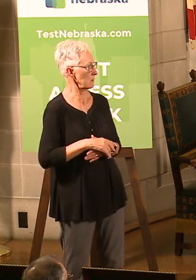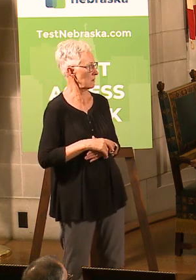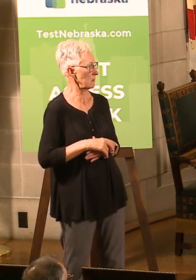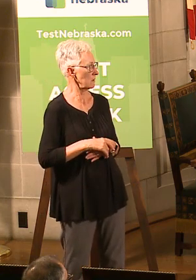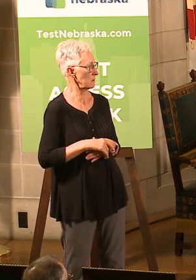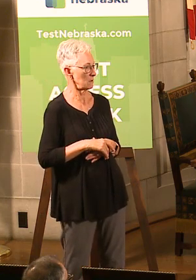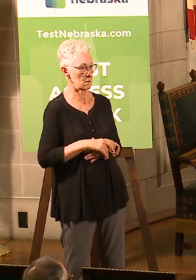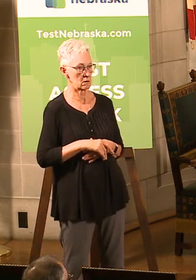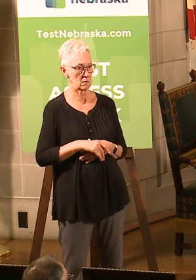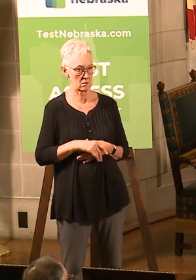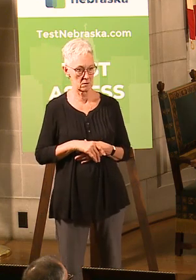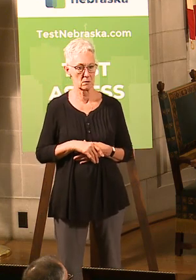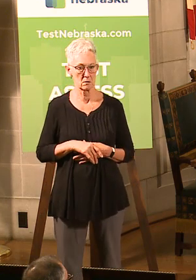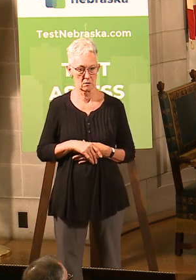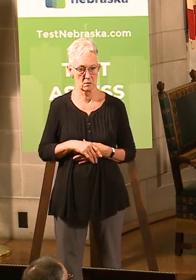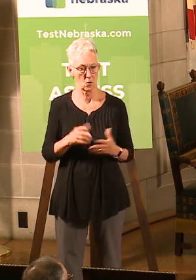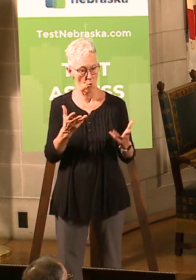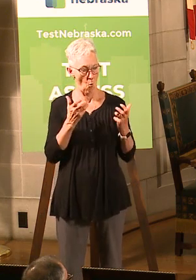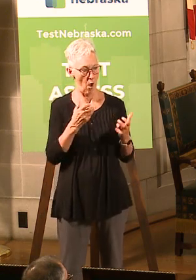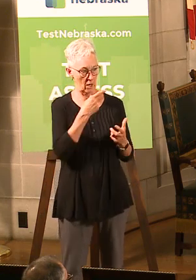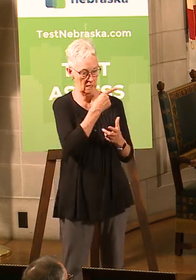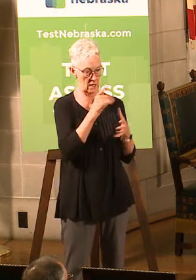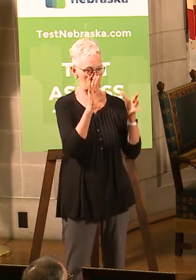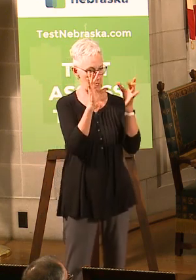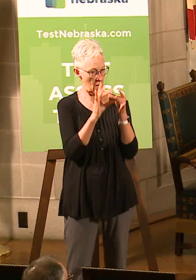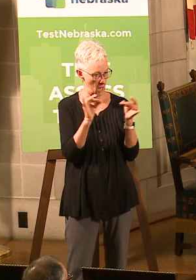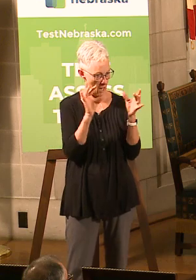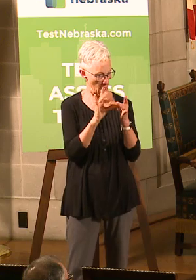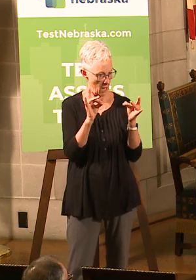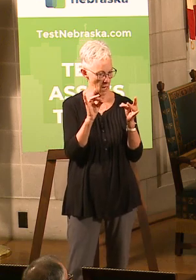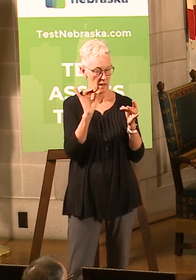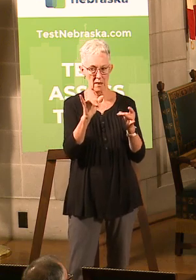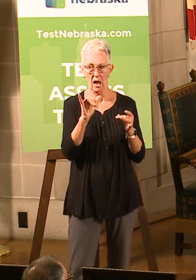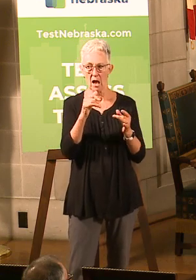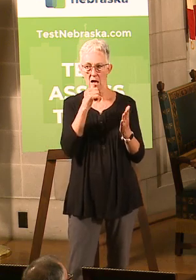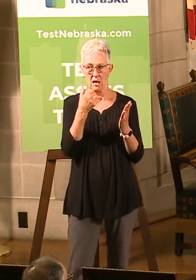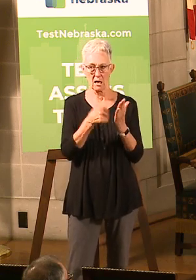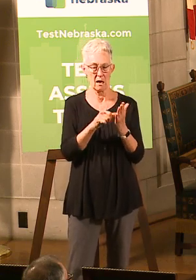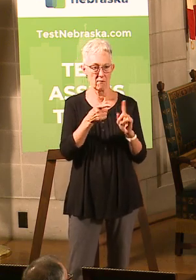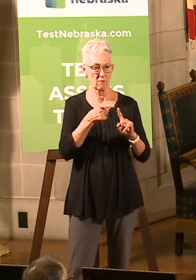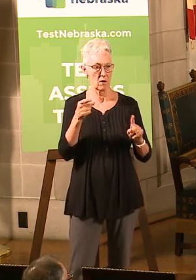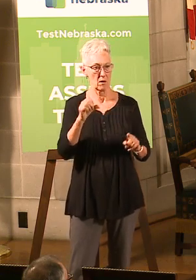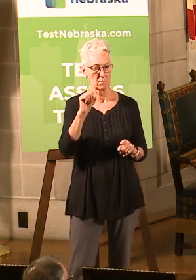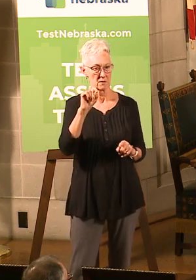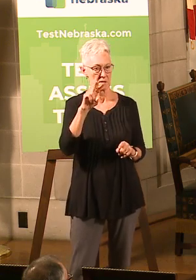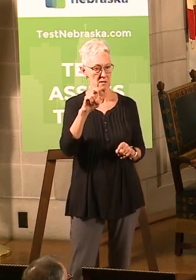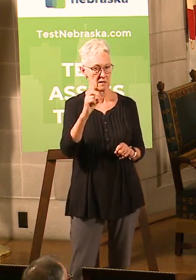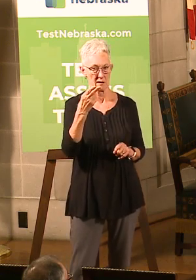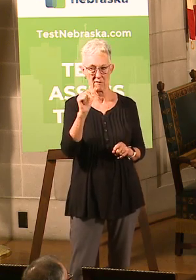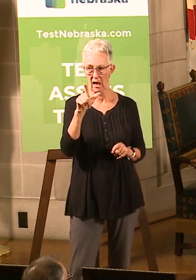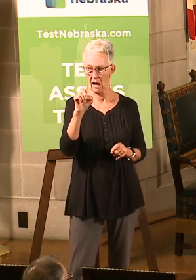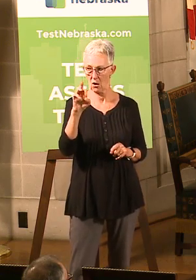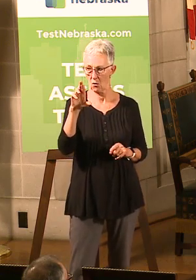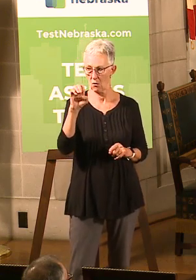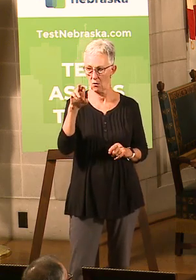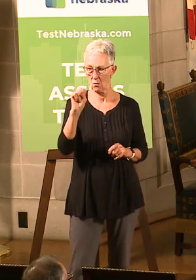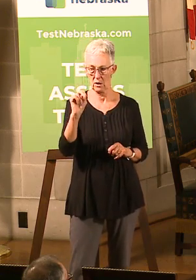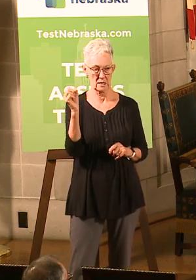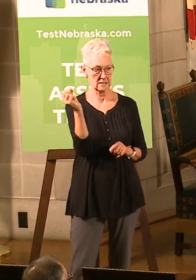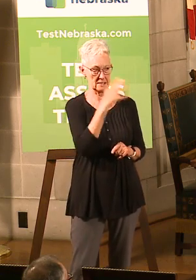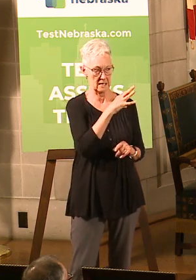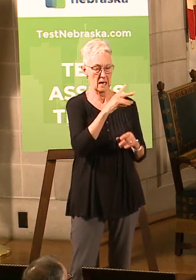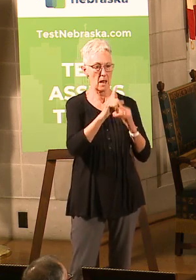Don Walton from the General Star want me to comment on a letter that Senator Steve Halloran had sent in with regard to long-term care facilities. And